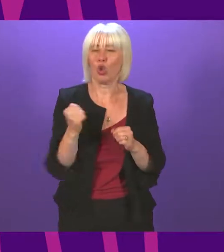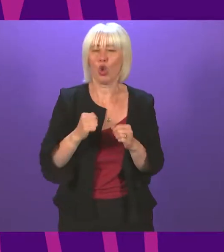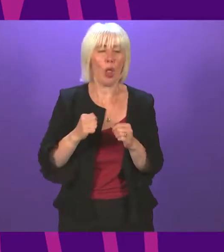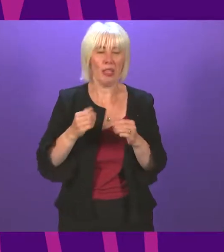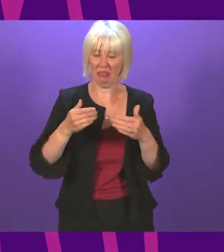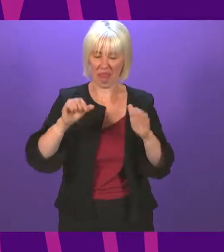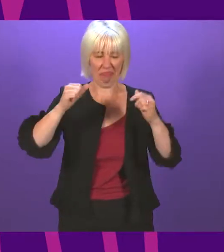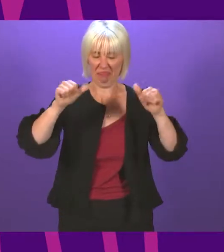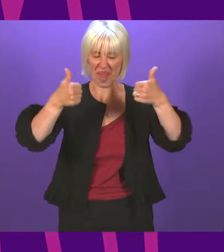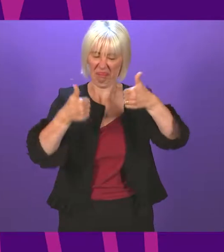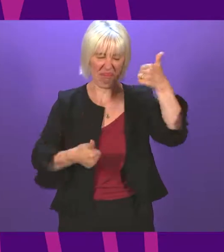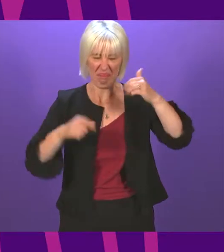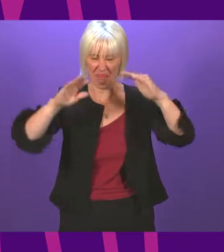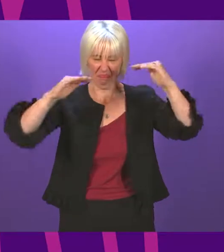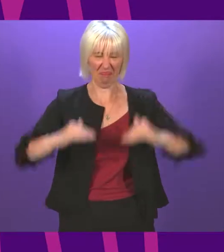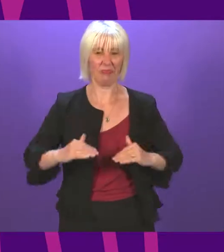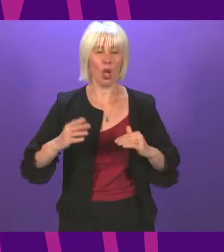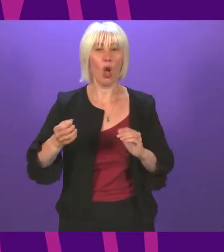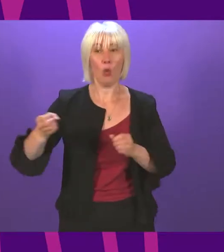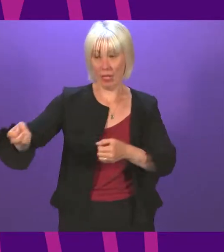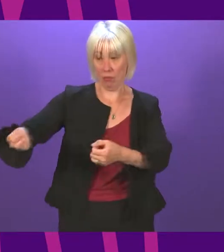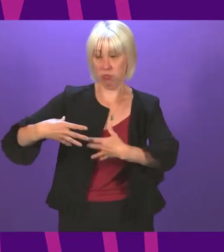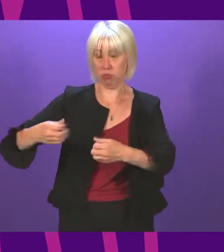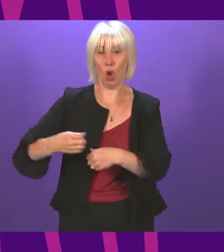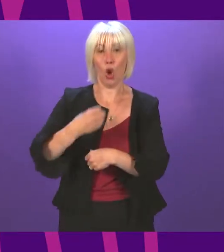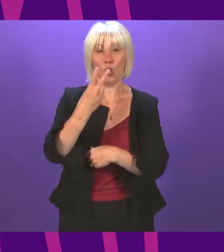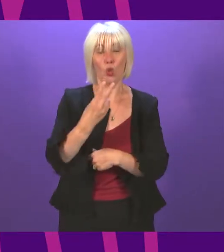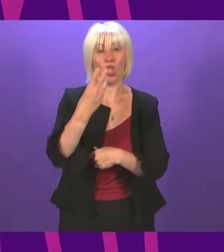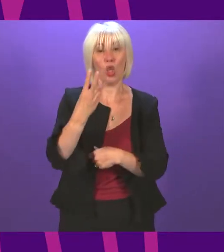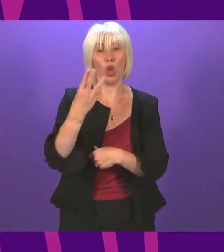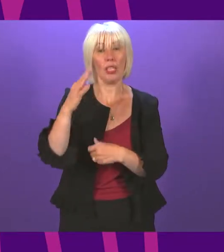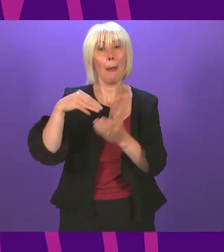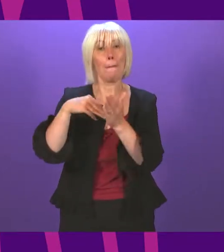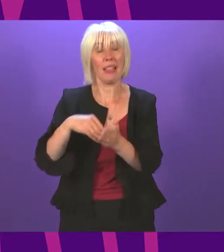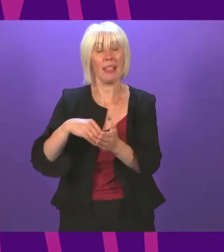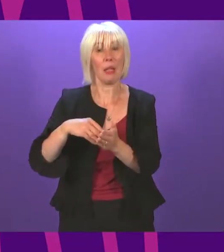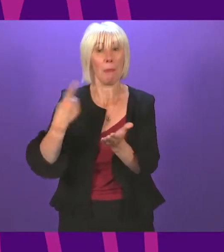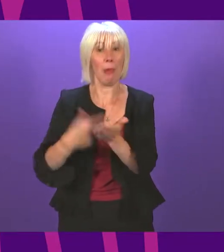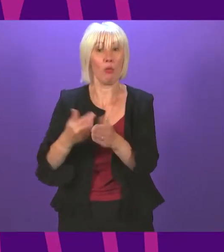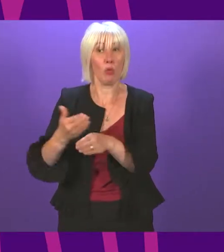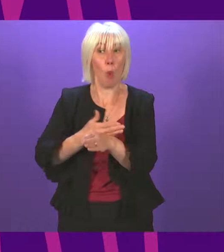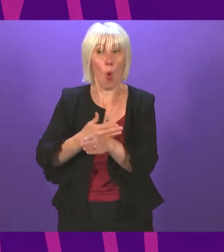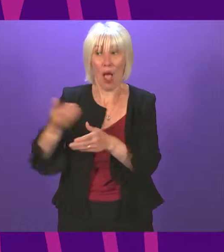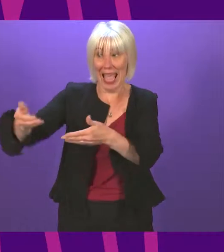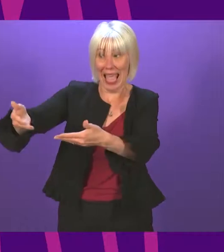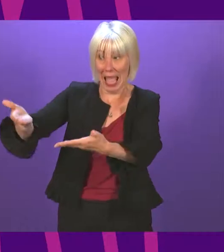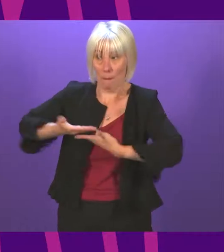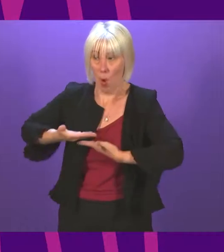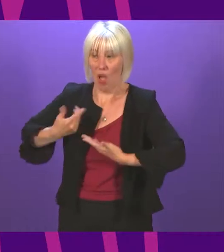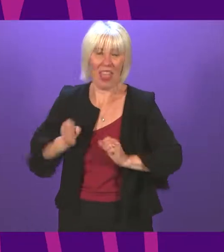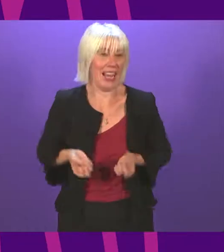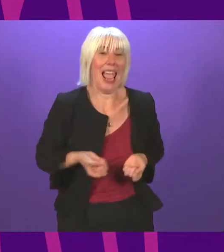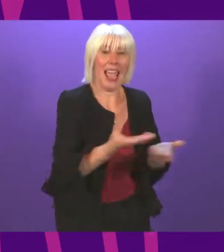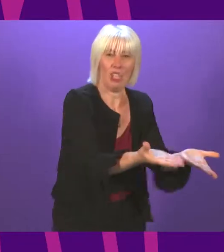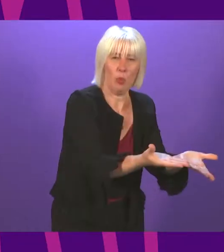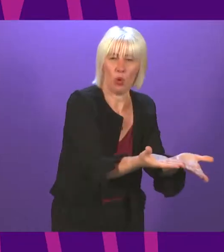in the renewable sector. We import 230 million pounds more in renewables equipment than we export. This isn't delivering